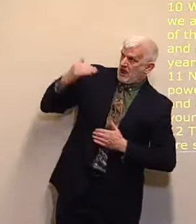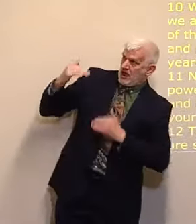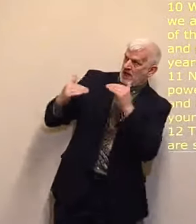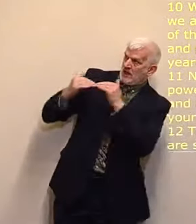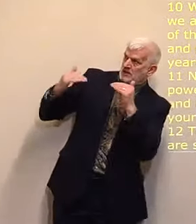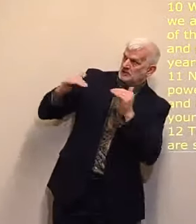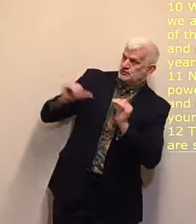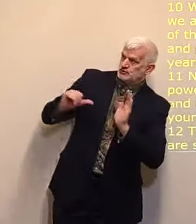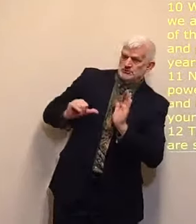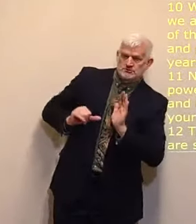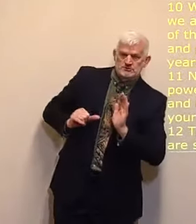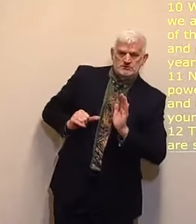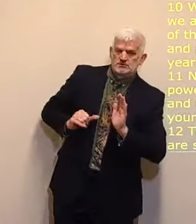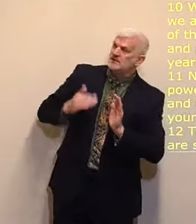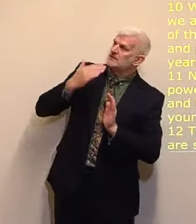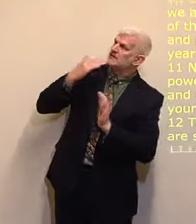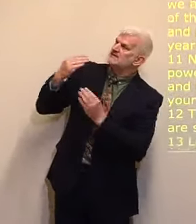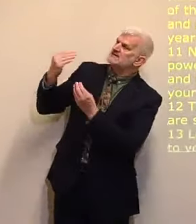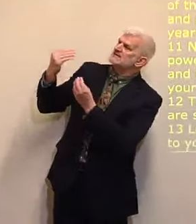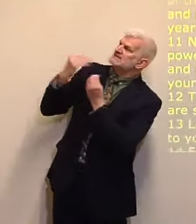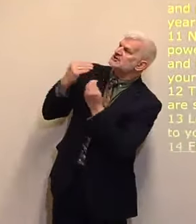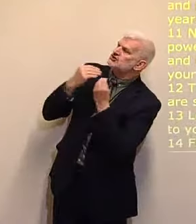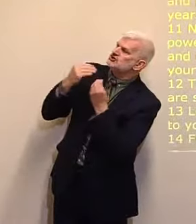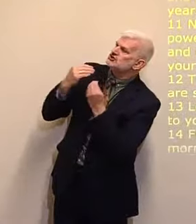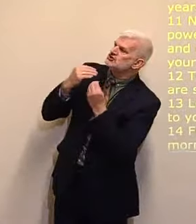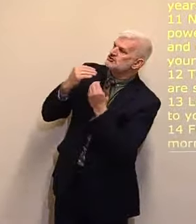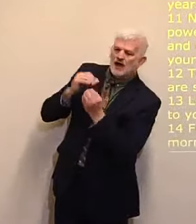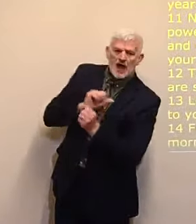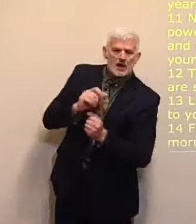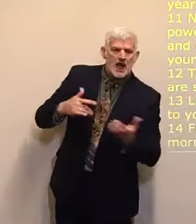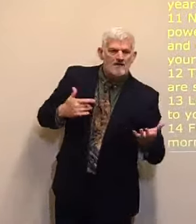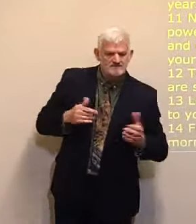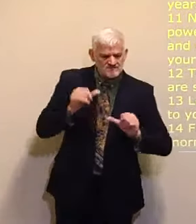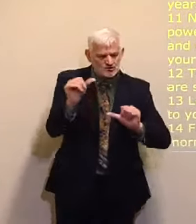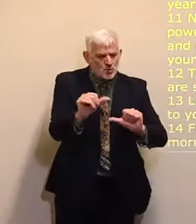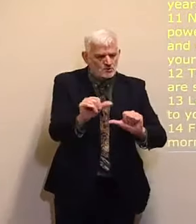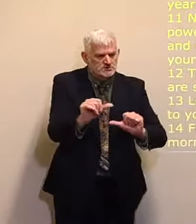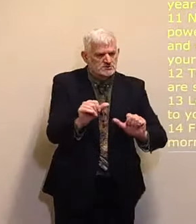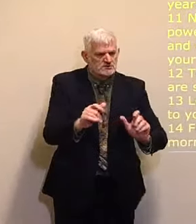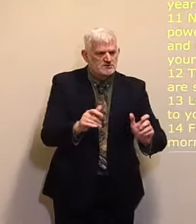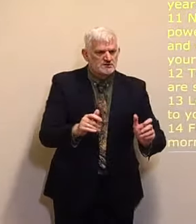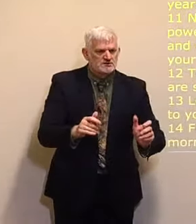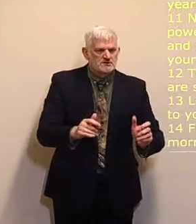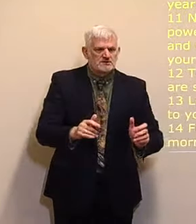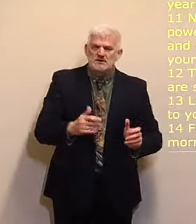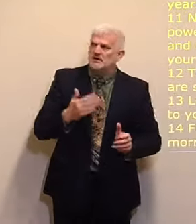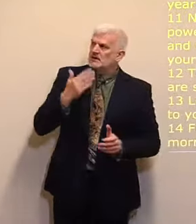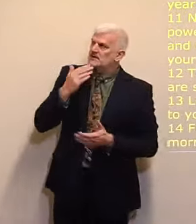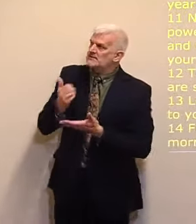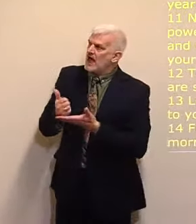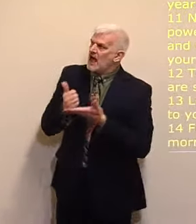So teach us to number our days That we may apply our hearts unto wisdom